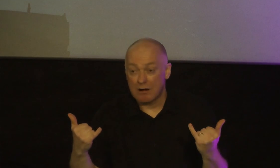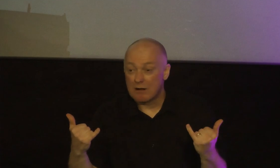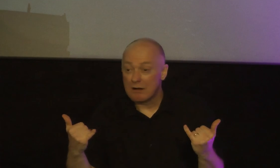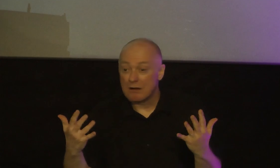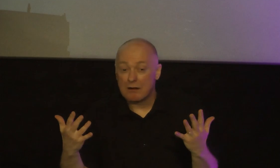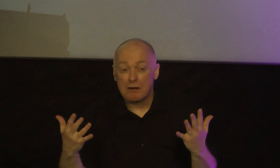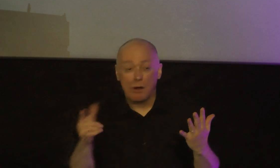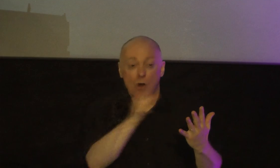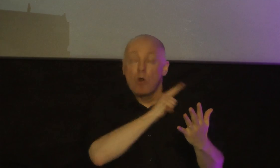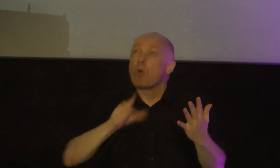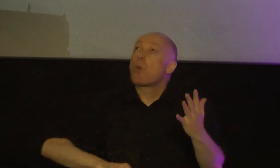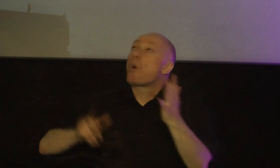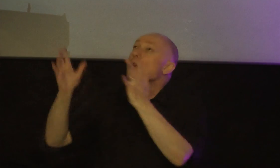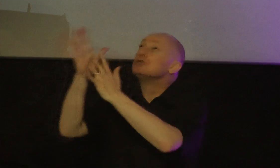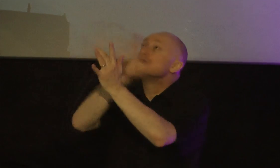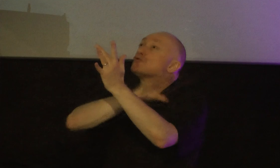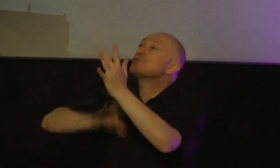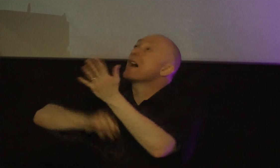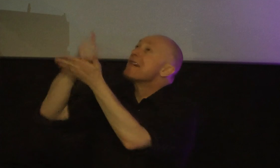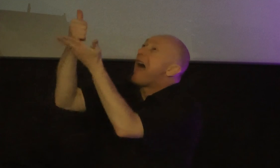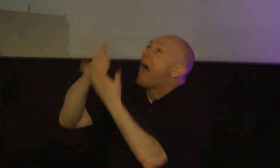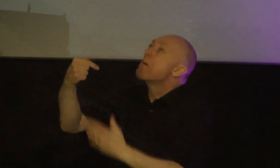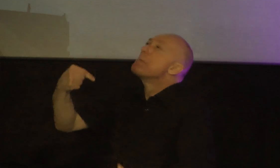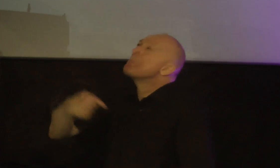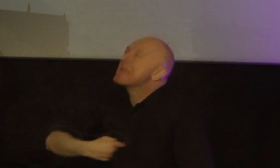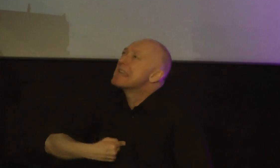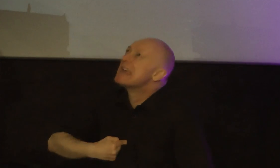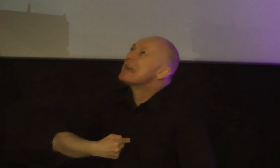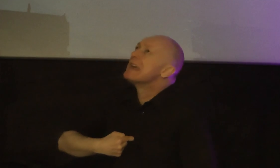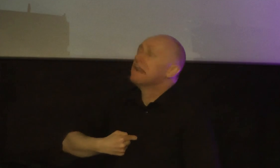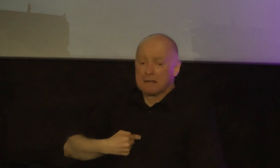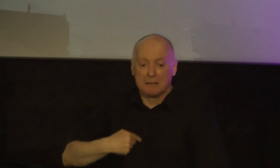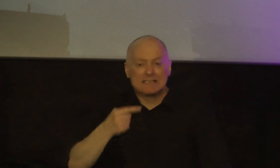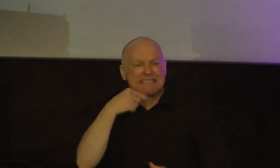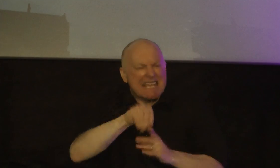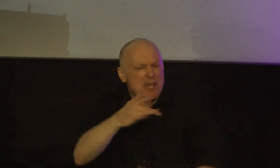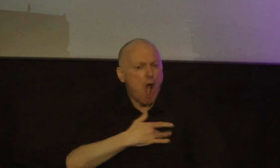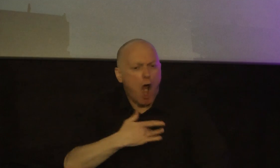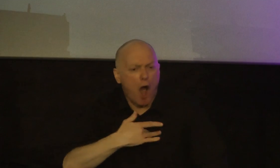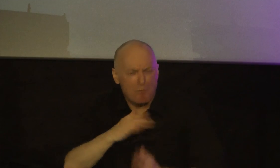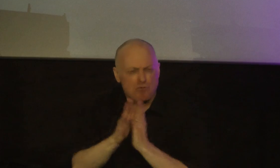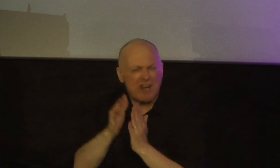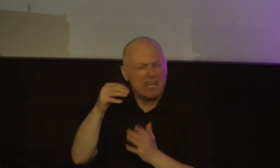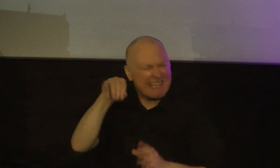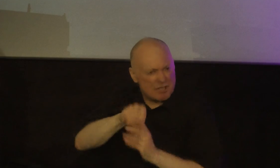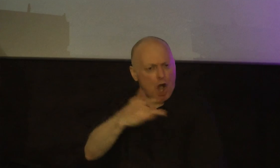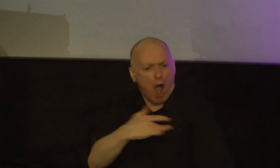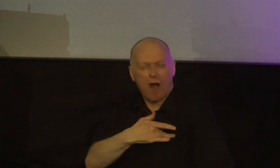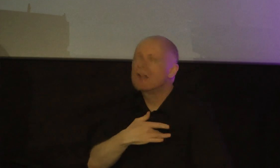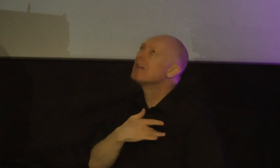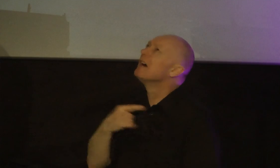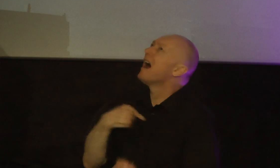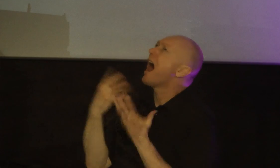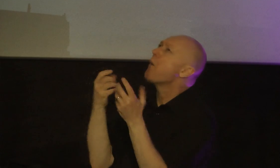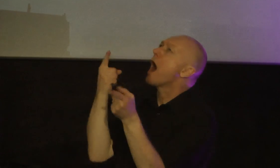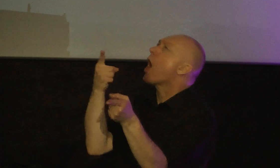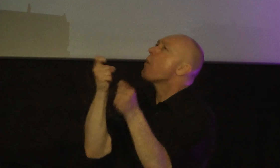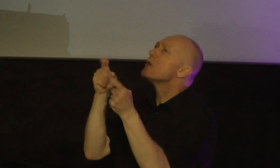help me help me you just say this in your heart help me to be quick to listen and